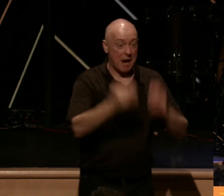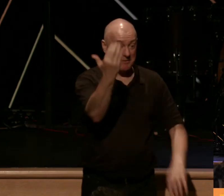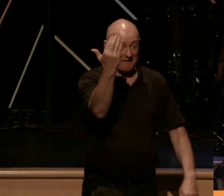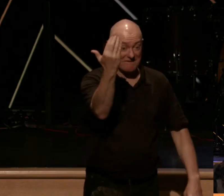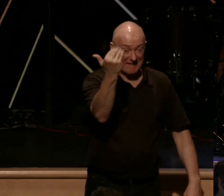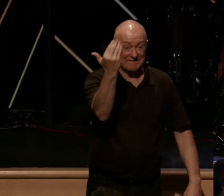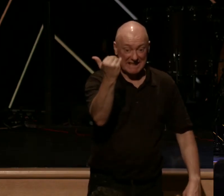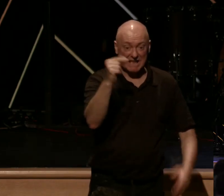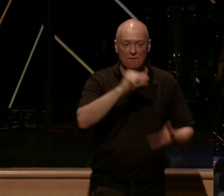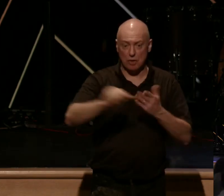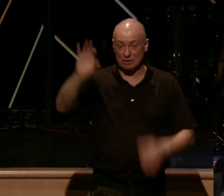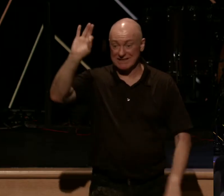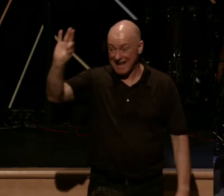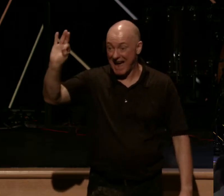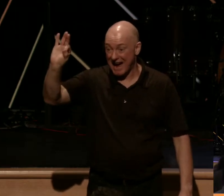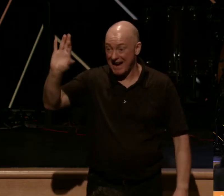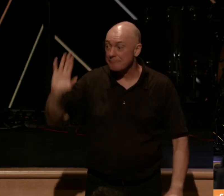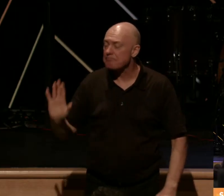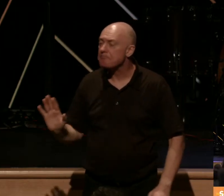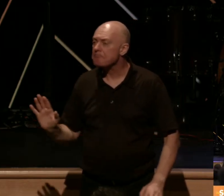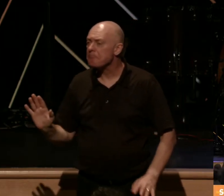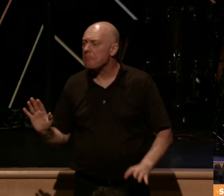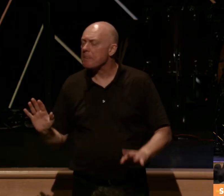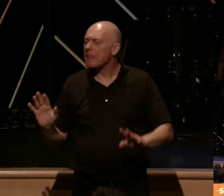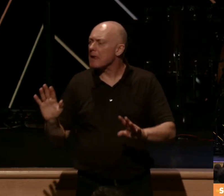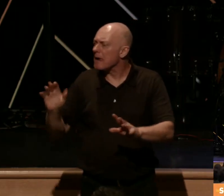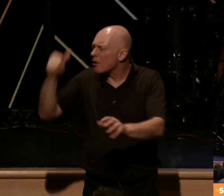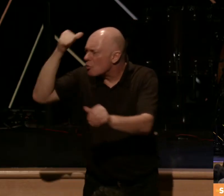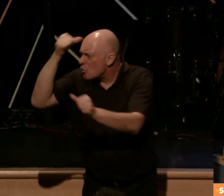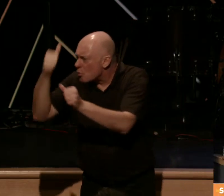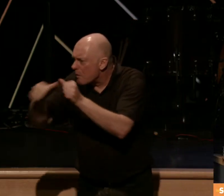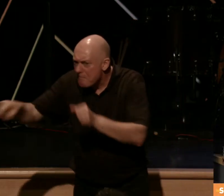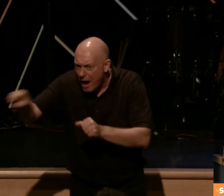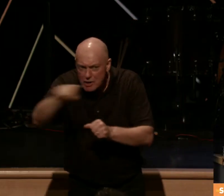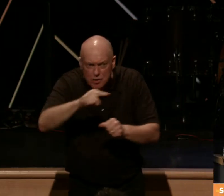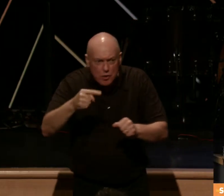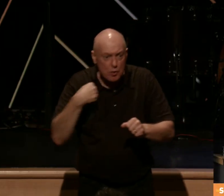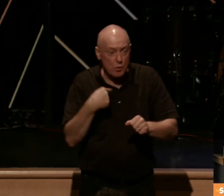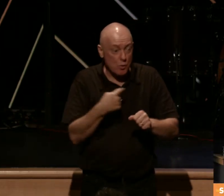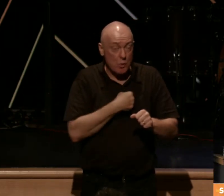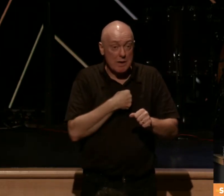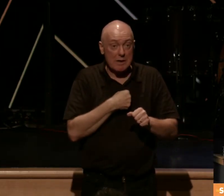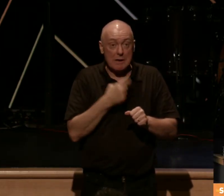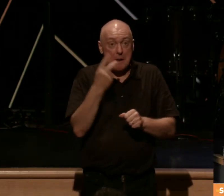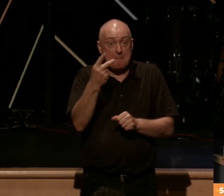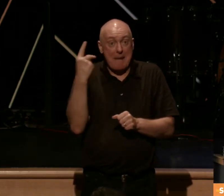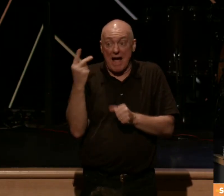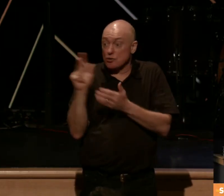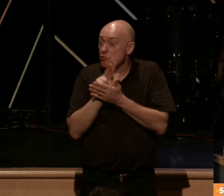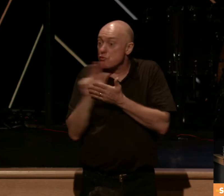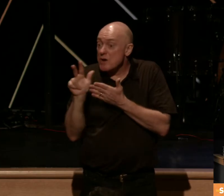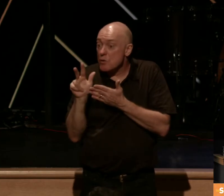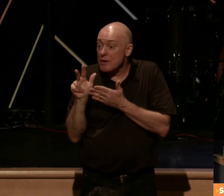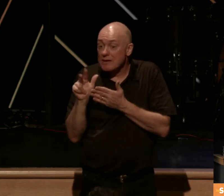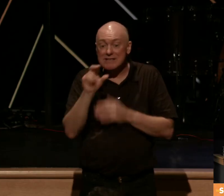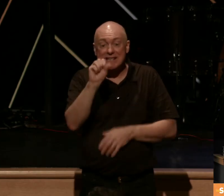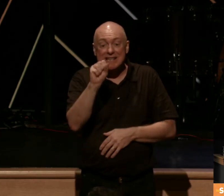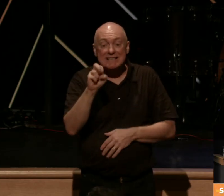verse 9, and as you're turning there, just by way of reminder, we've just spent the last three weeks in a series called Start Here